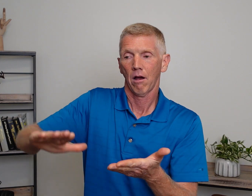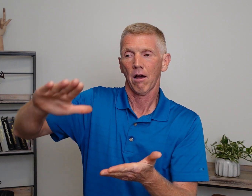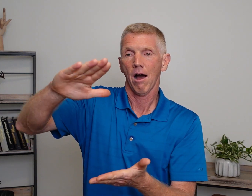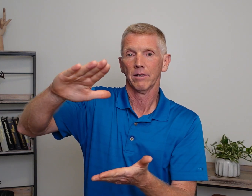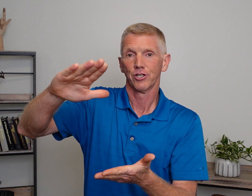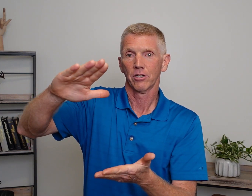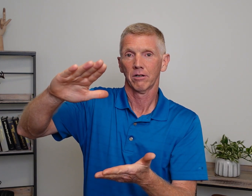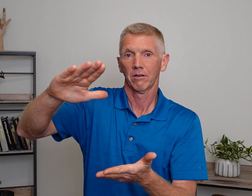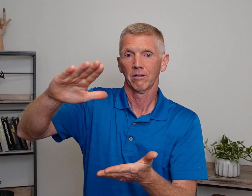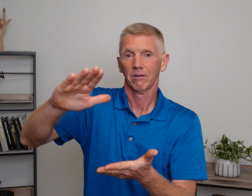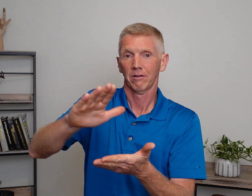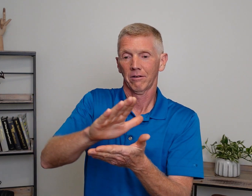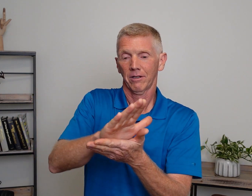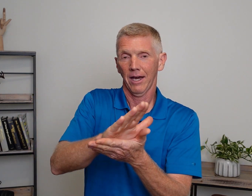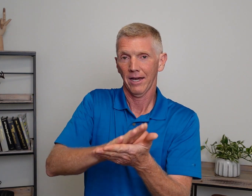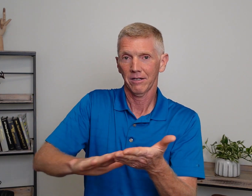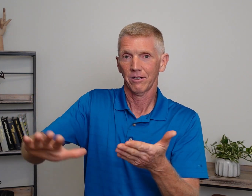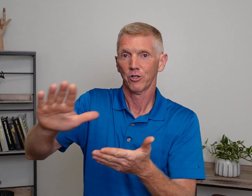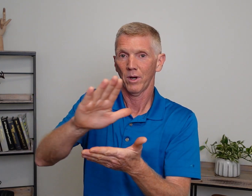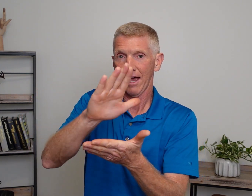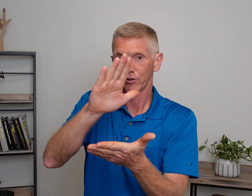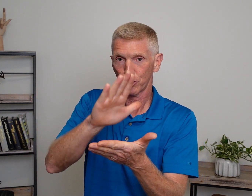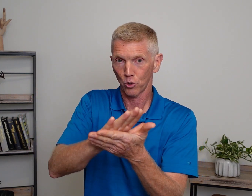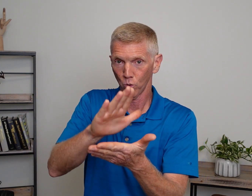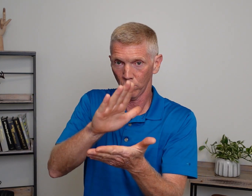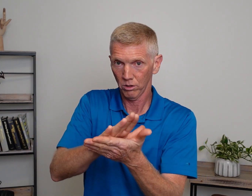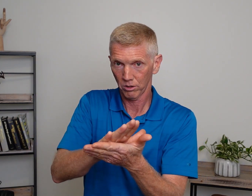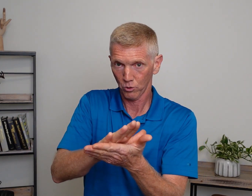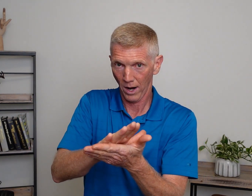College. Okay? So, we have school twice.